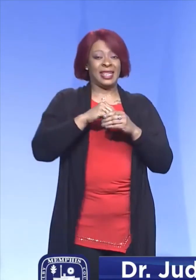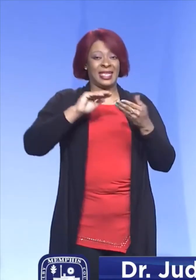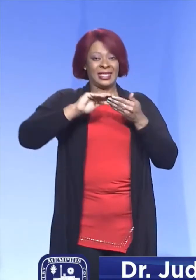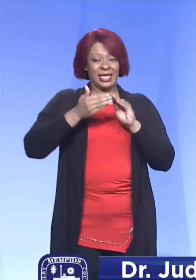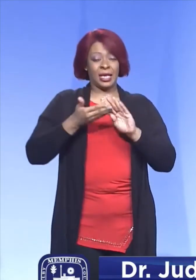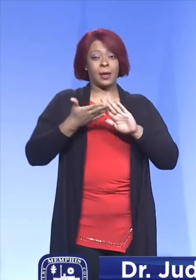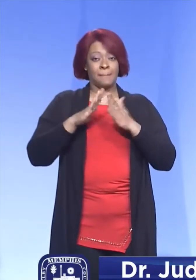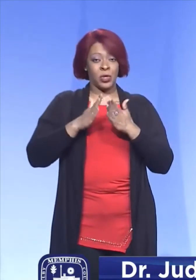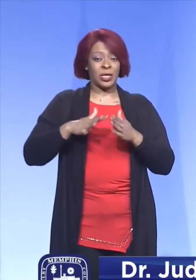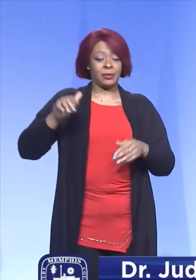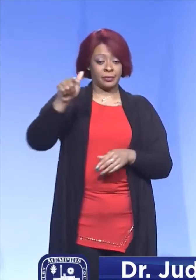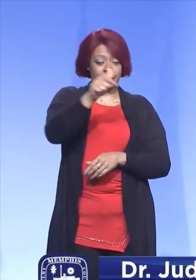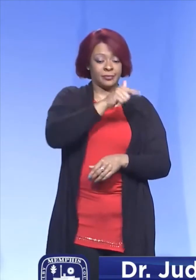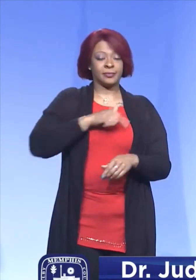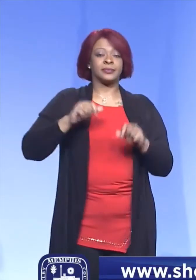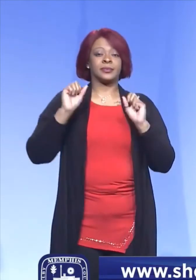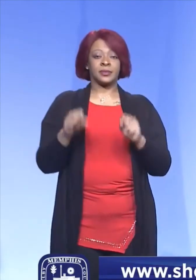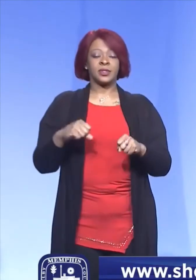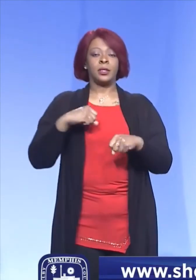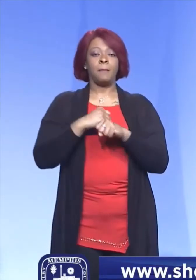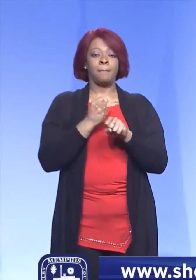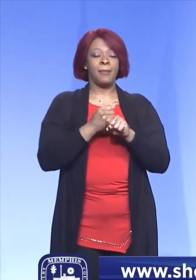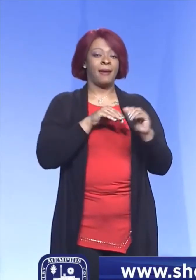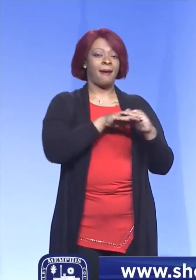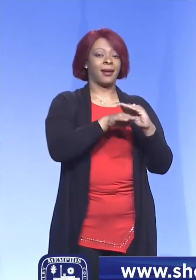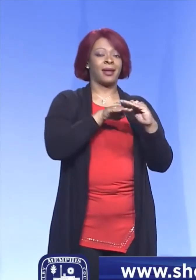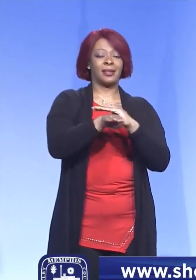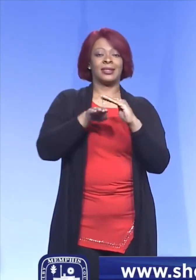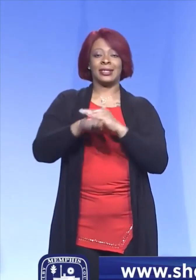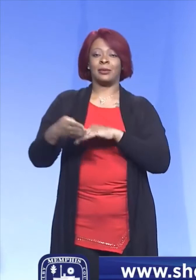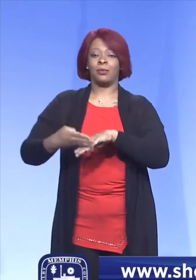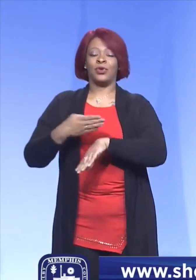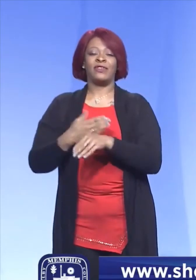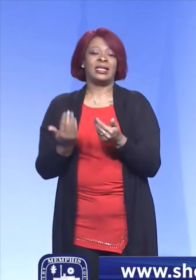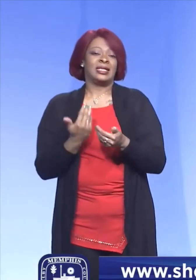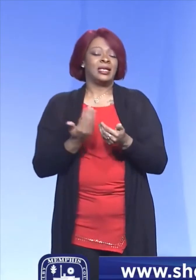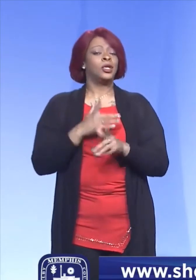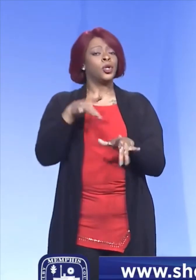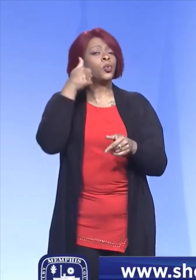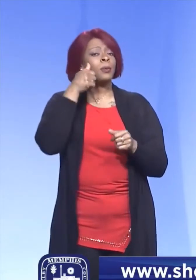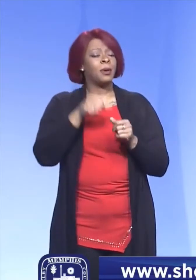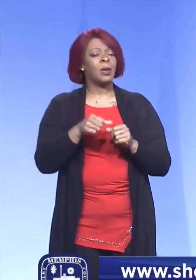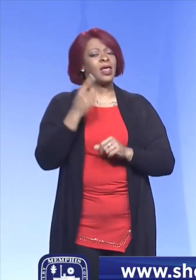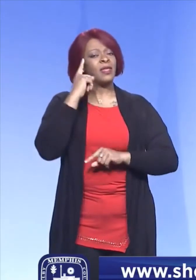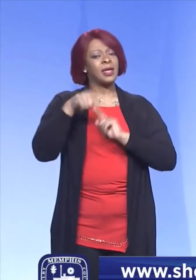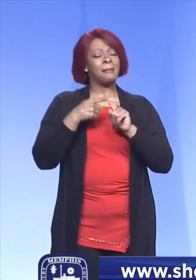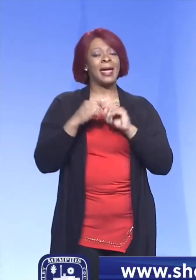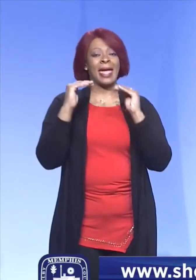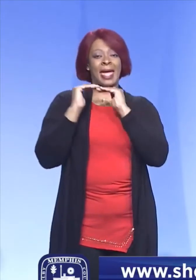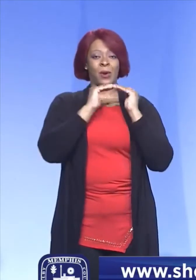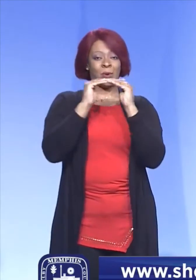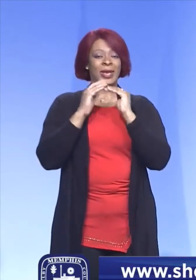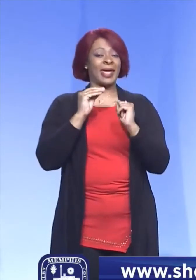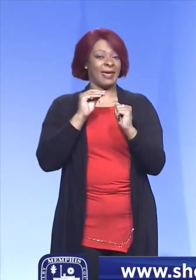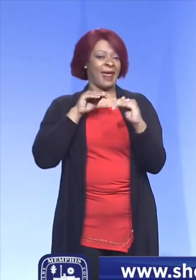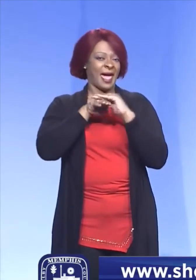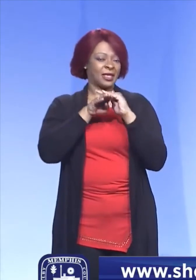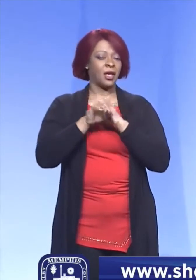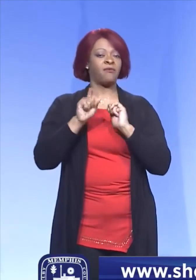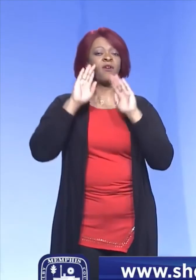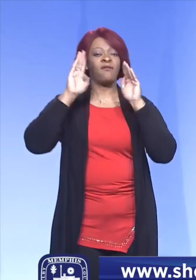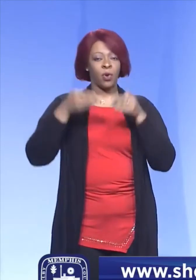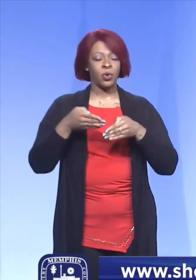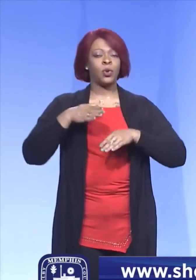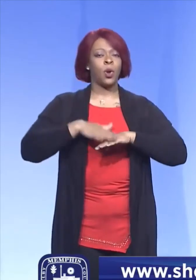communities that can make for improved access. Because you remember we're thinking about equity and access, so we've got to be focused